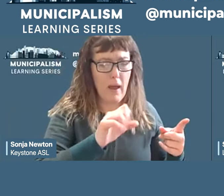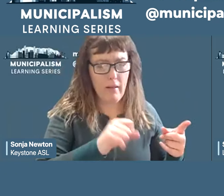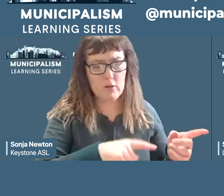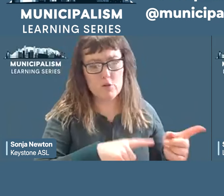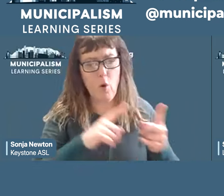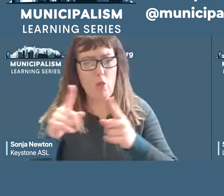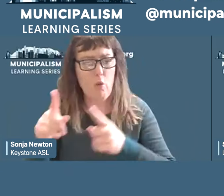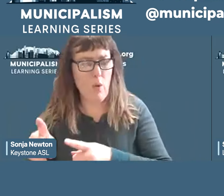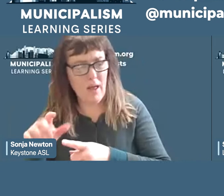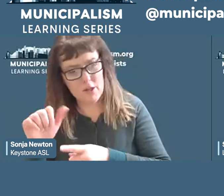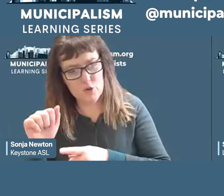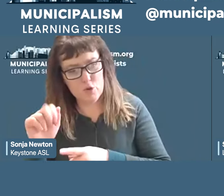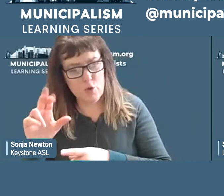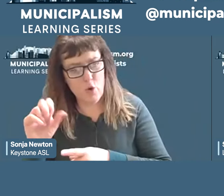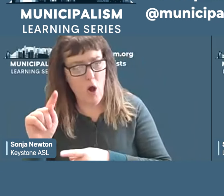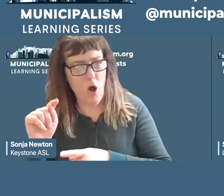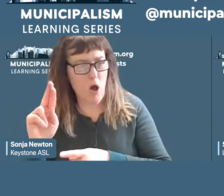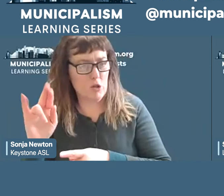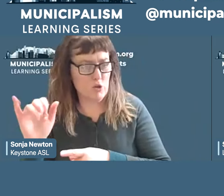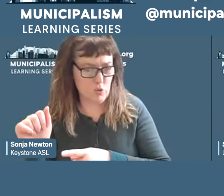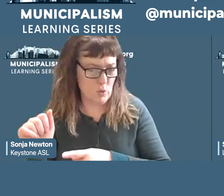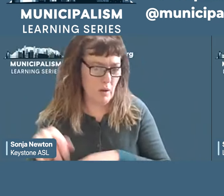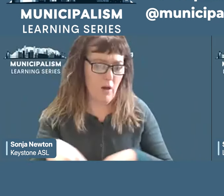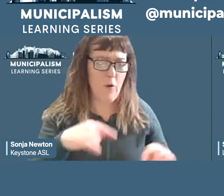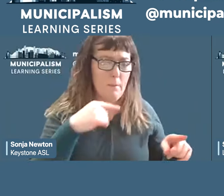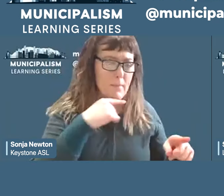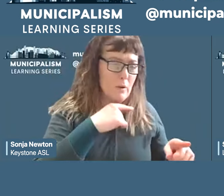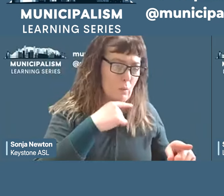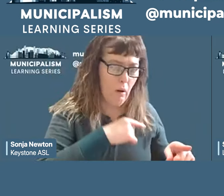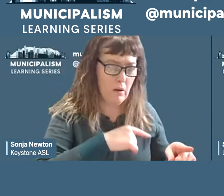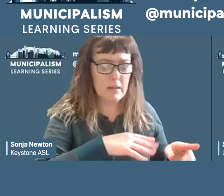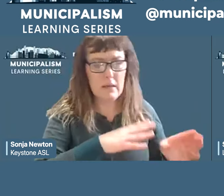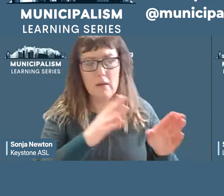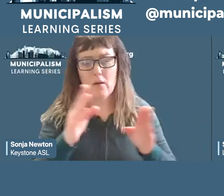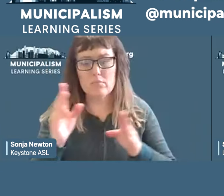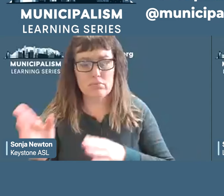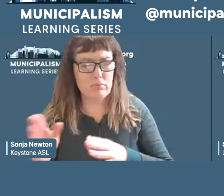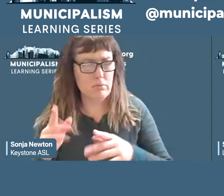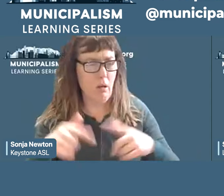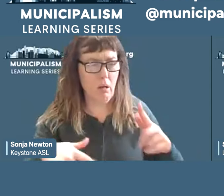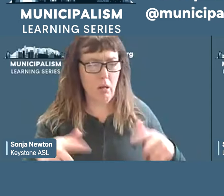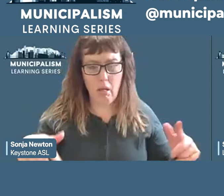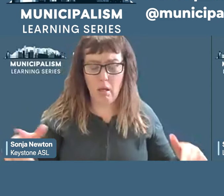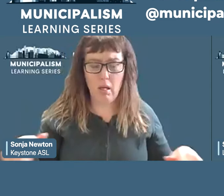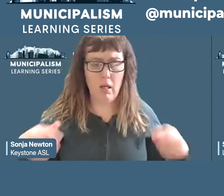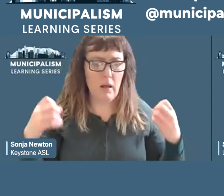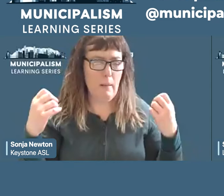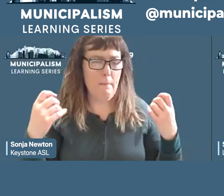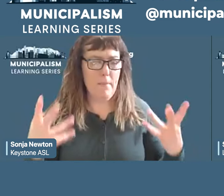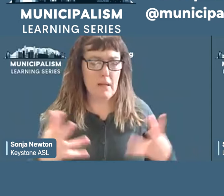These socialists won power through struggle in the streets, in city council chambers,